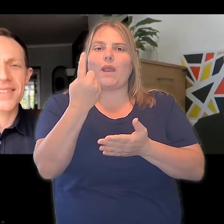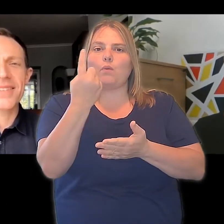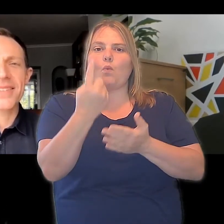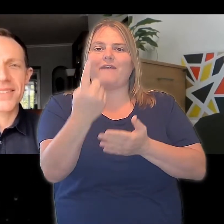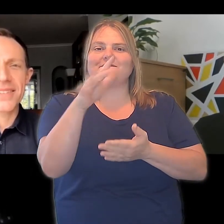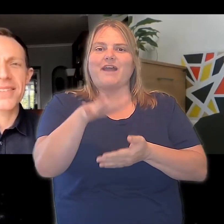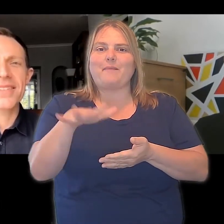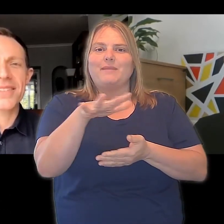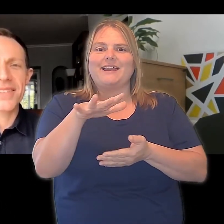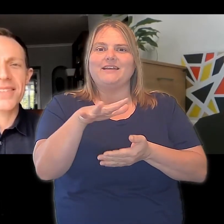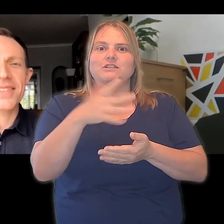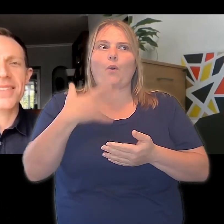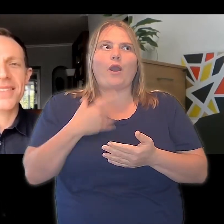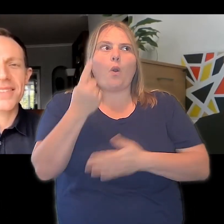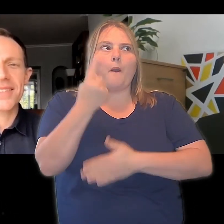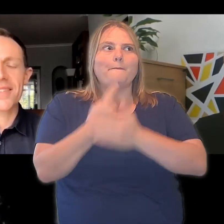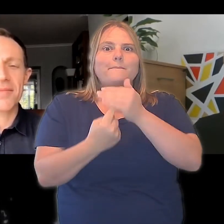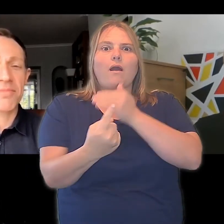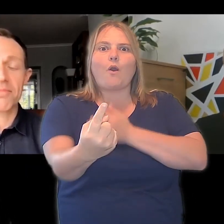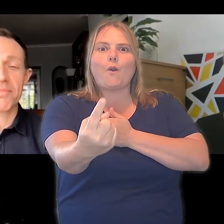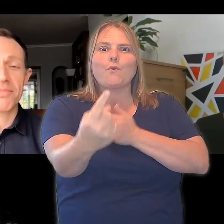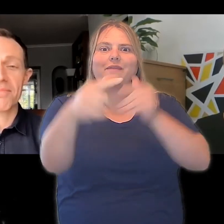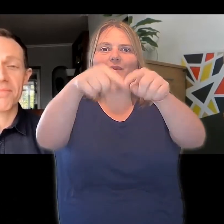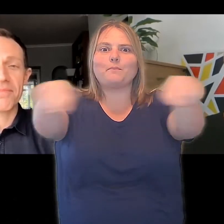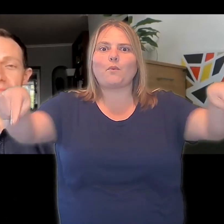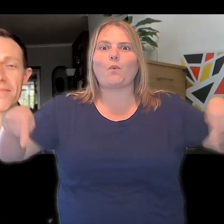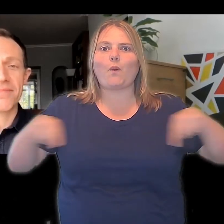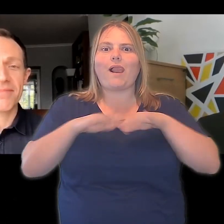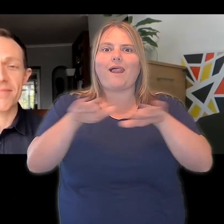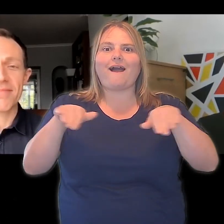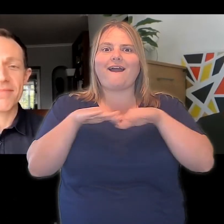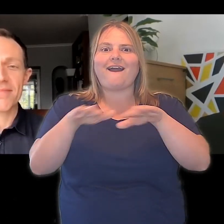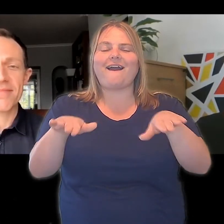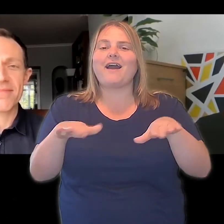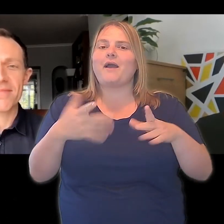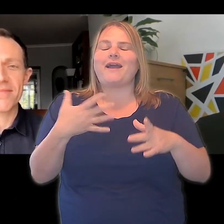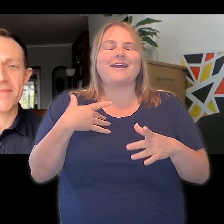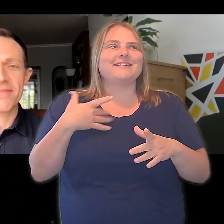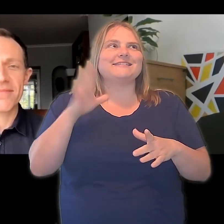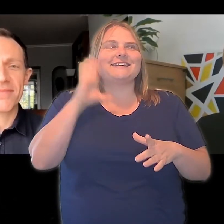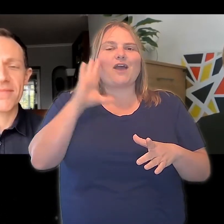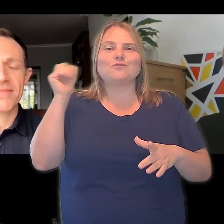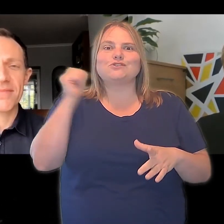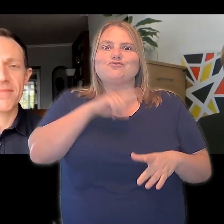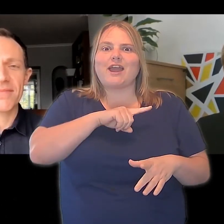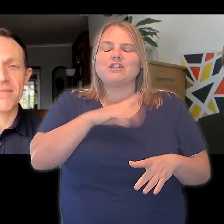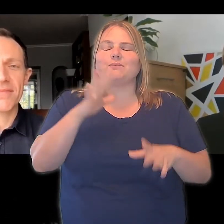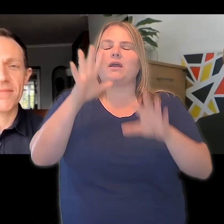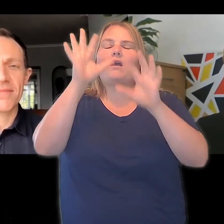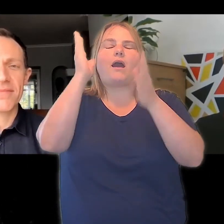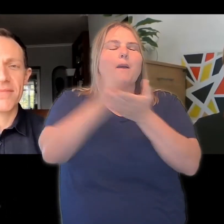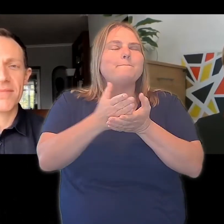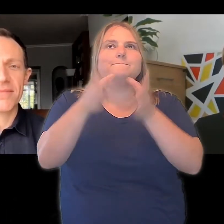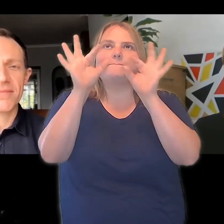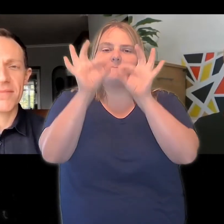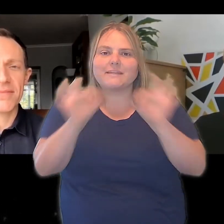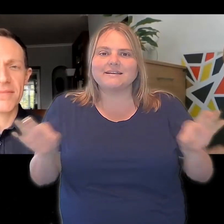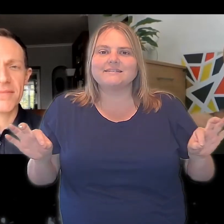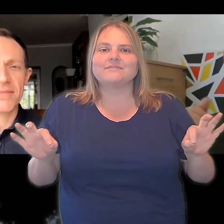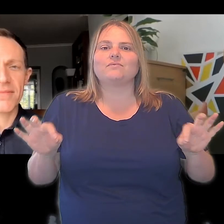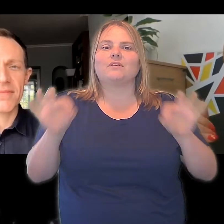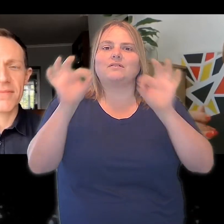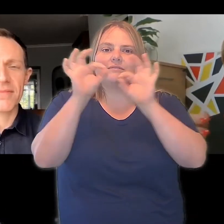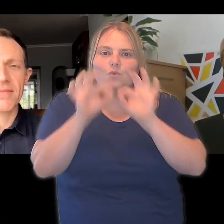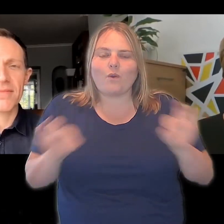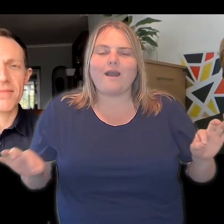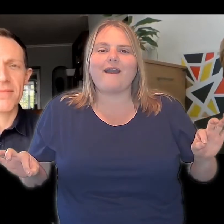there in the swimming pool. And I know it sounds, um, it might sound strange, but being there on my own, it's very still, it's very quiet. It's very peaceful.